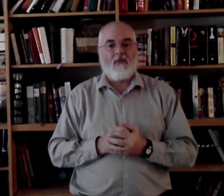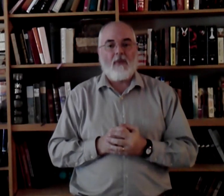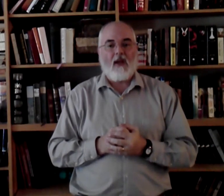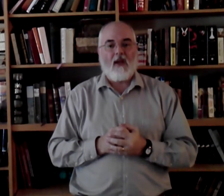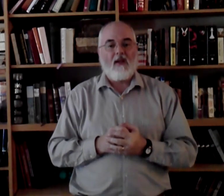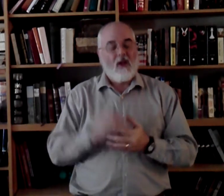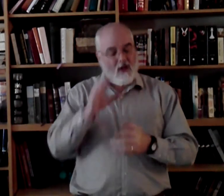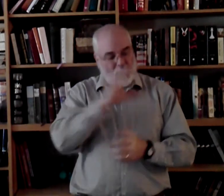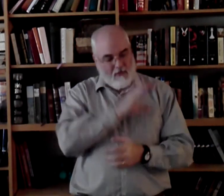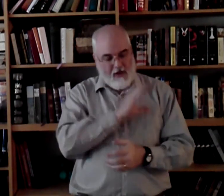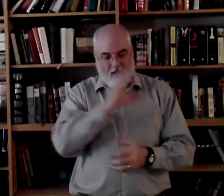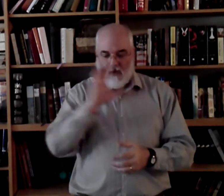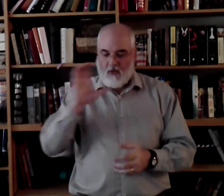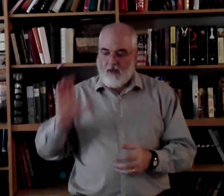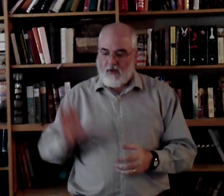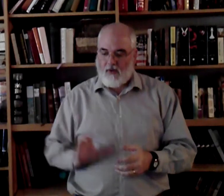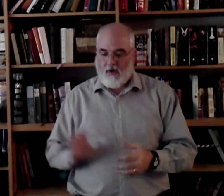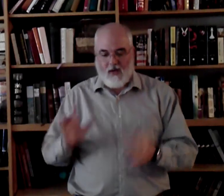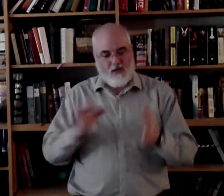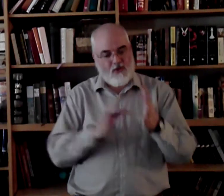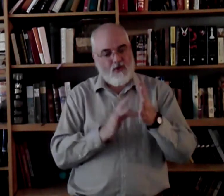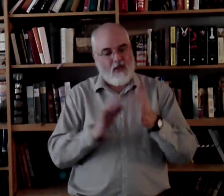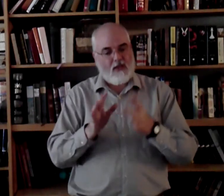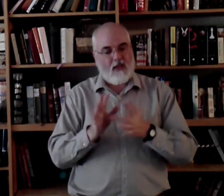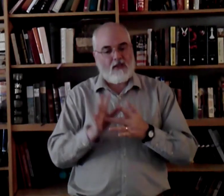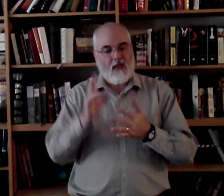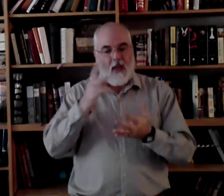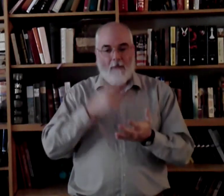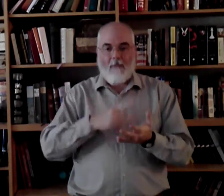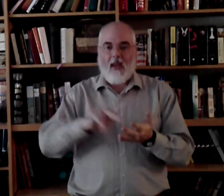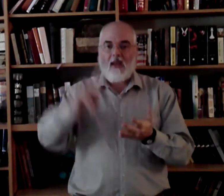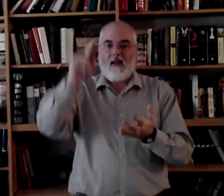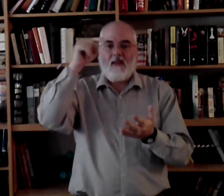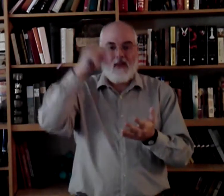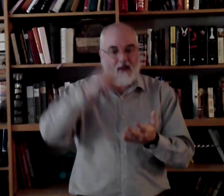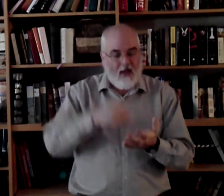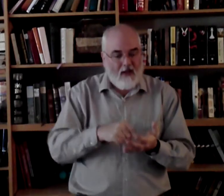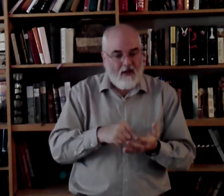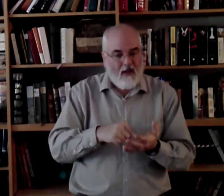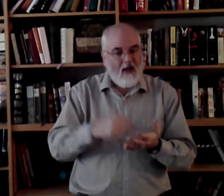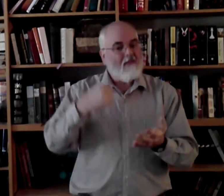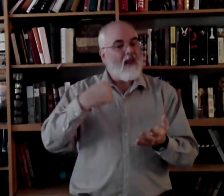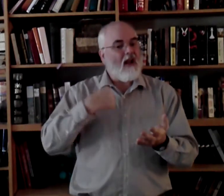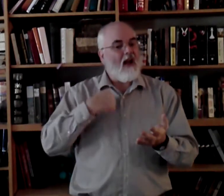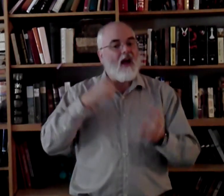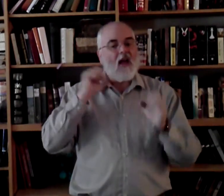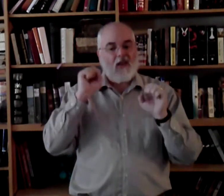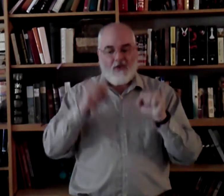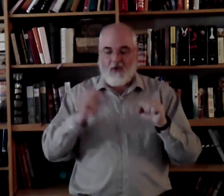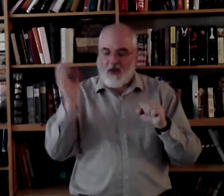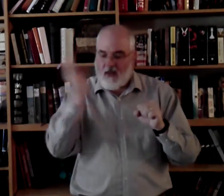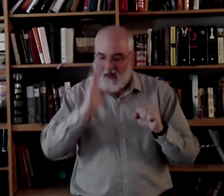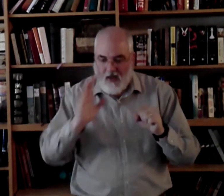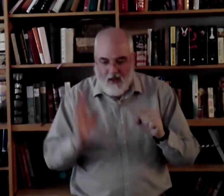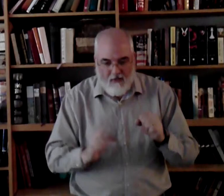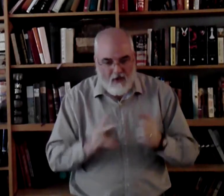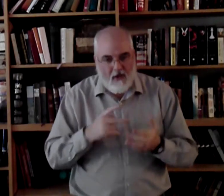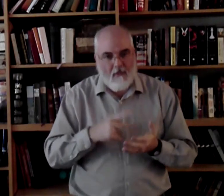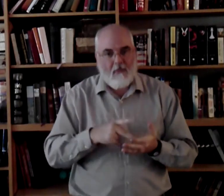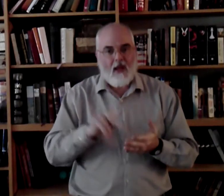pay. We know all that one. Christ Jesus paid the debt that I could never pay.